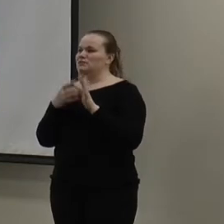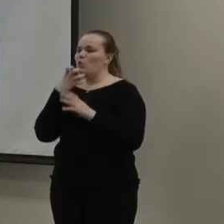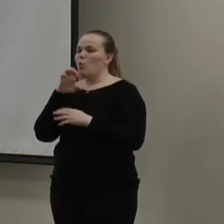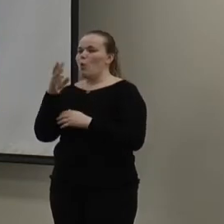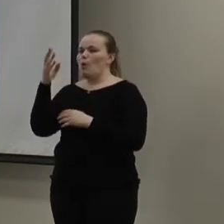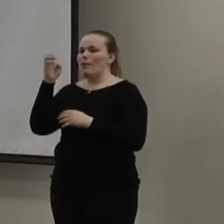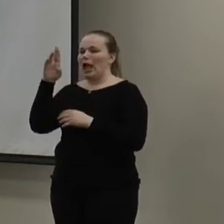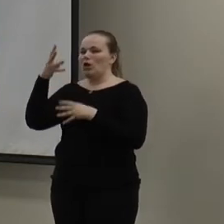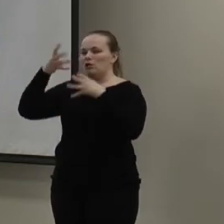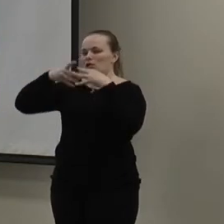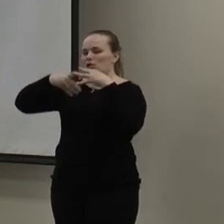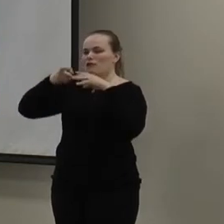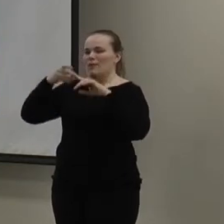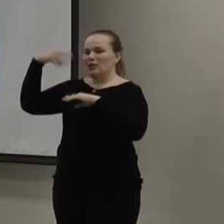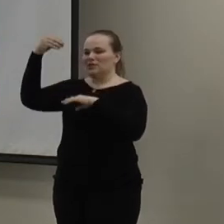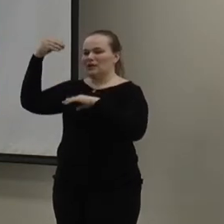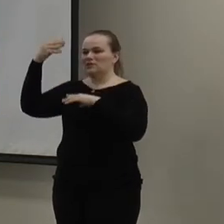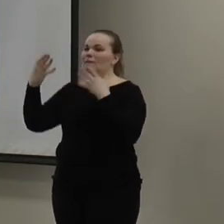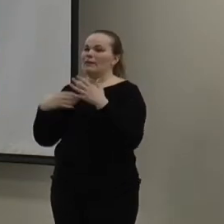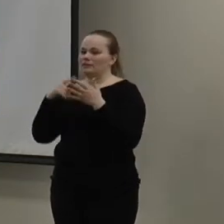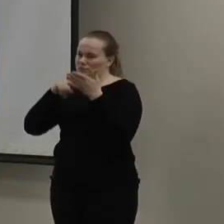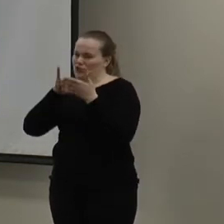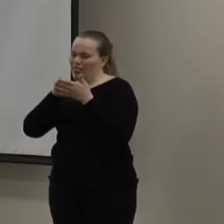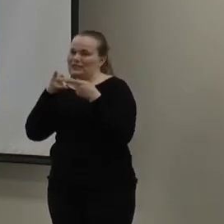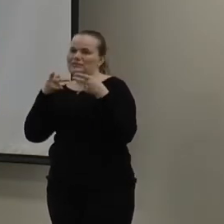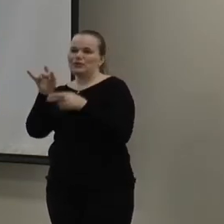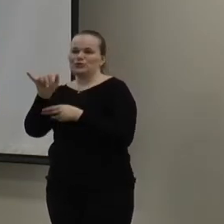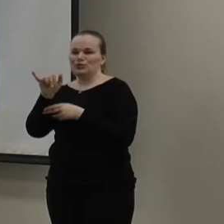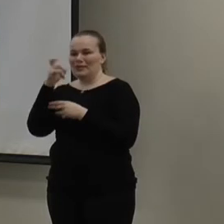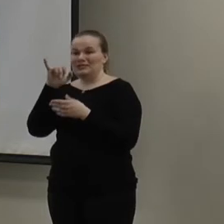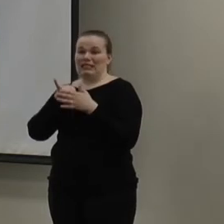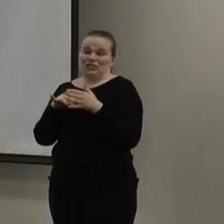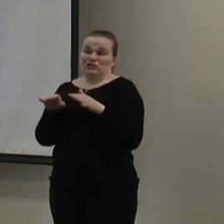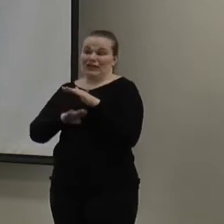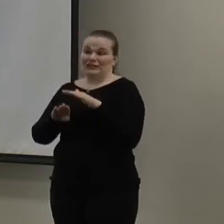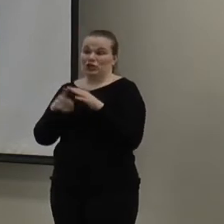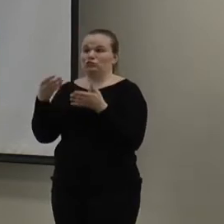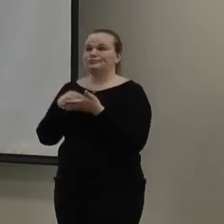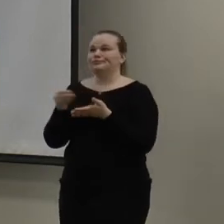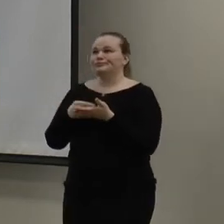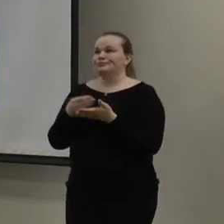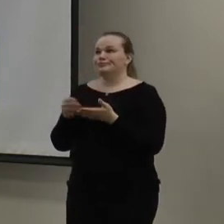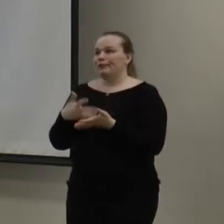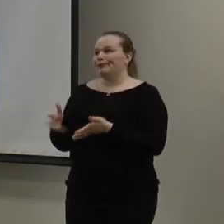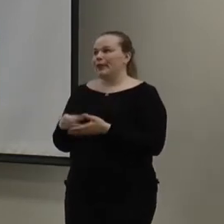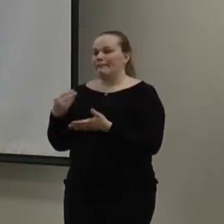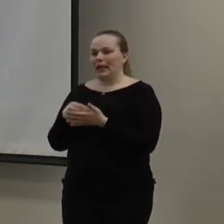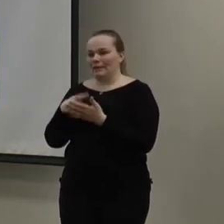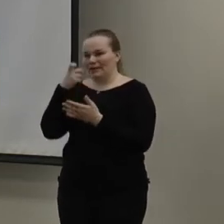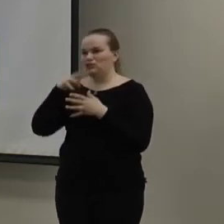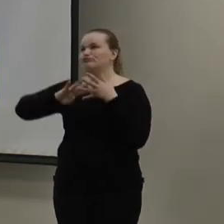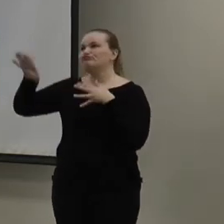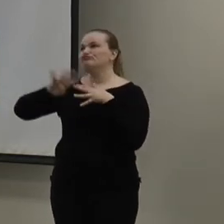air coming in. And so, you want to take a look at that because that's just basically, you know, you're spending extra money trying to keep your room